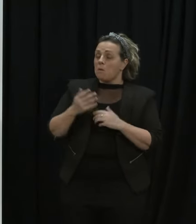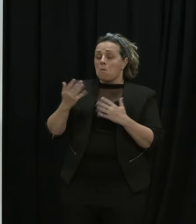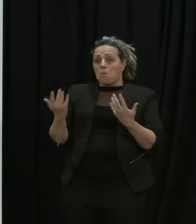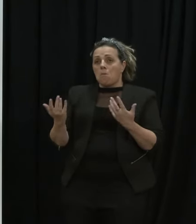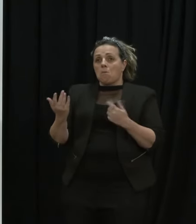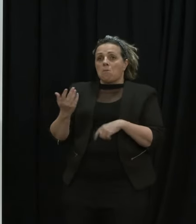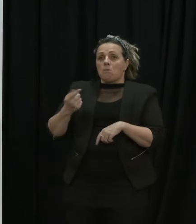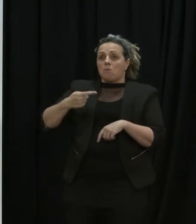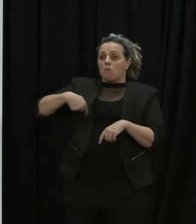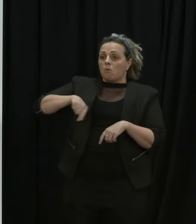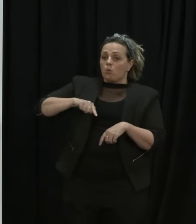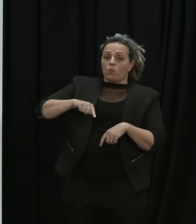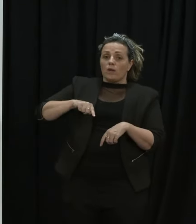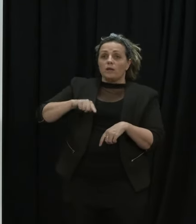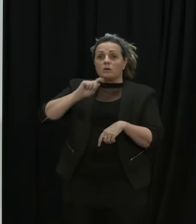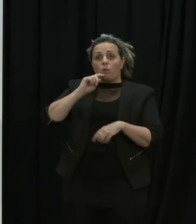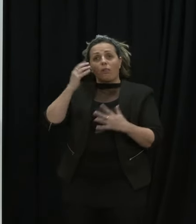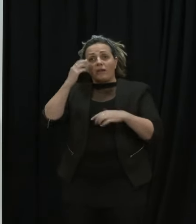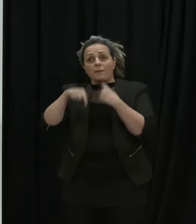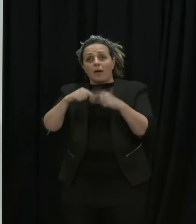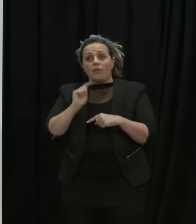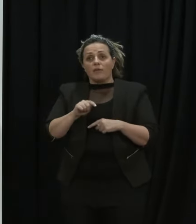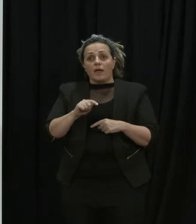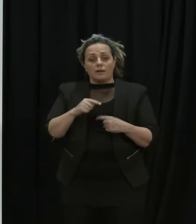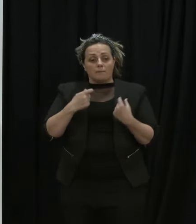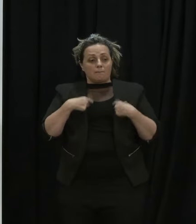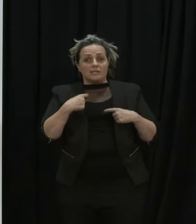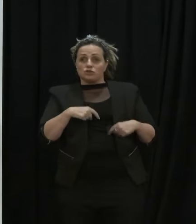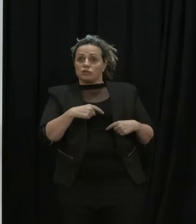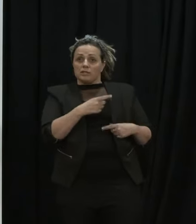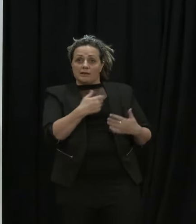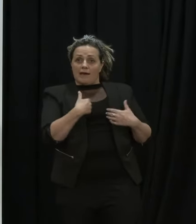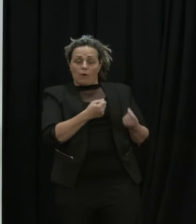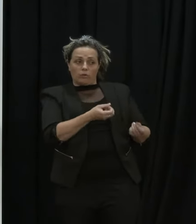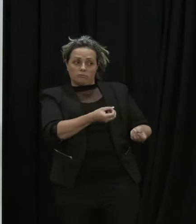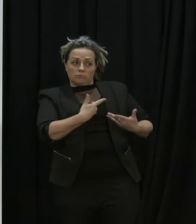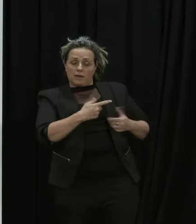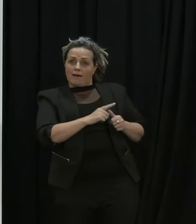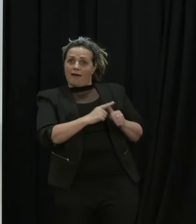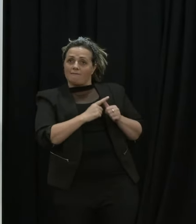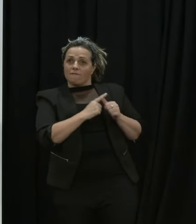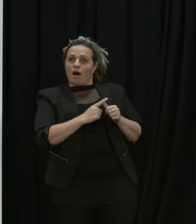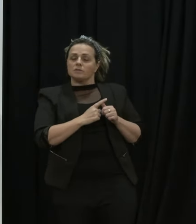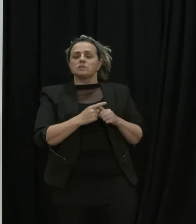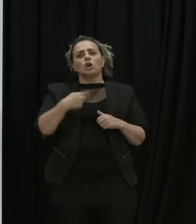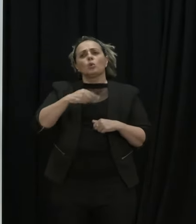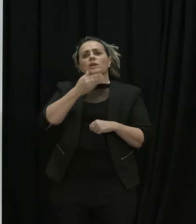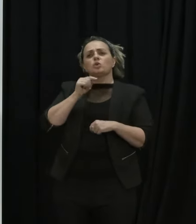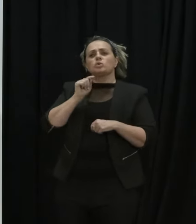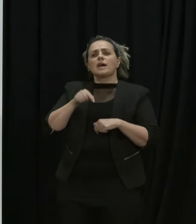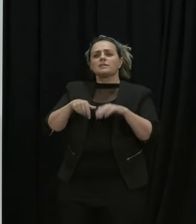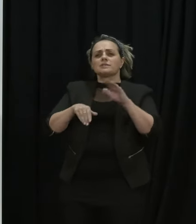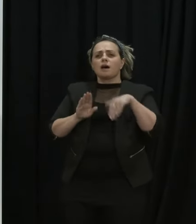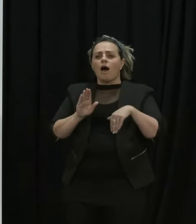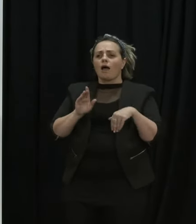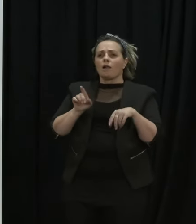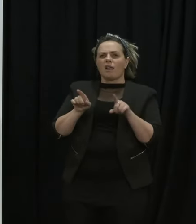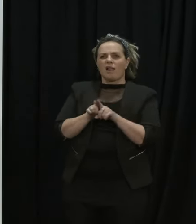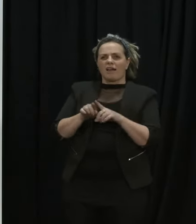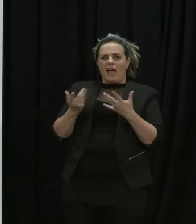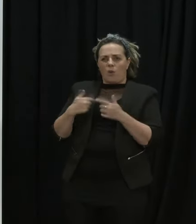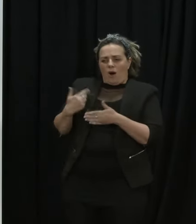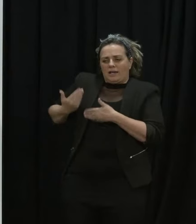I wouldn't rule out trying to increase it. We take advice from the Ministry. We've used wastewater testing in the way that I've just described